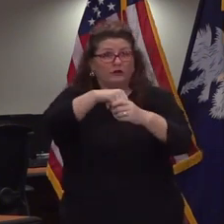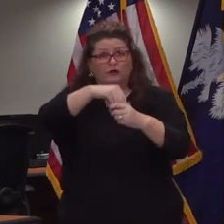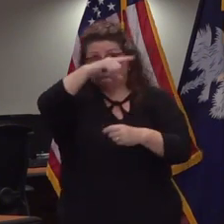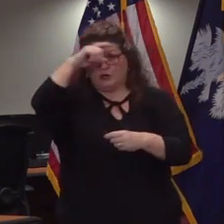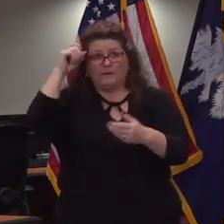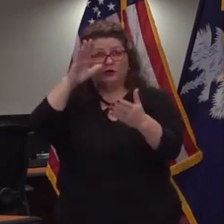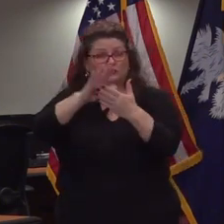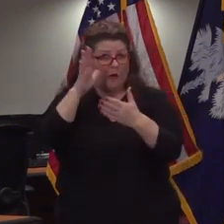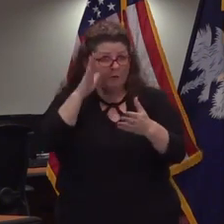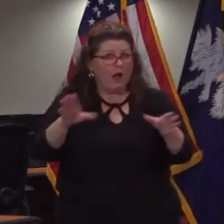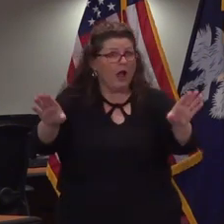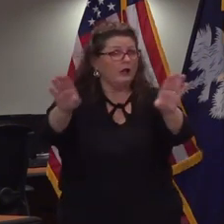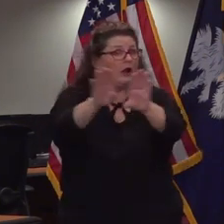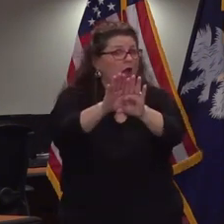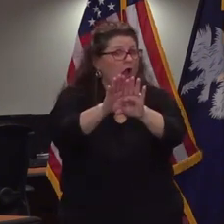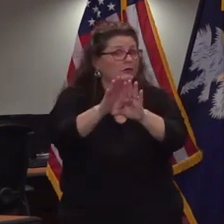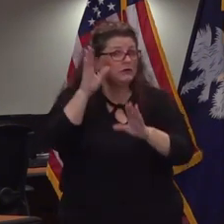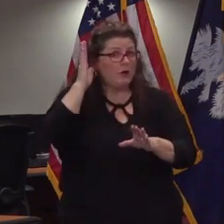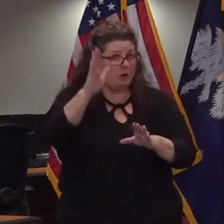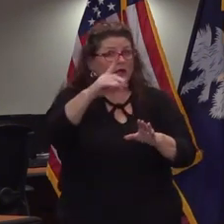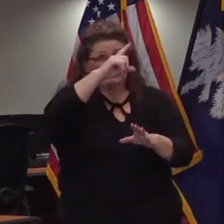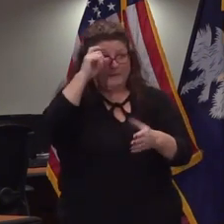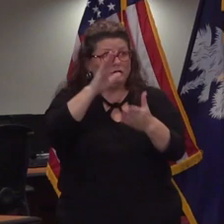closed will summer school be closed